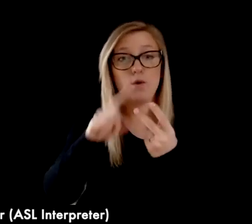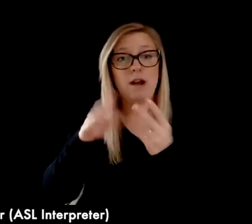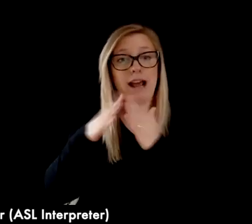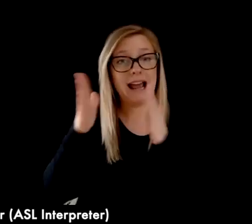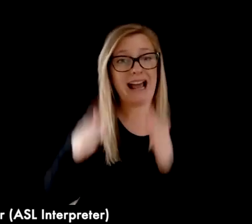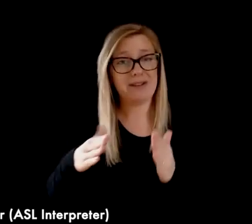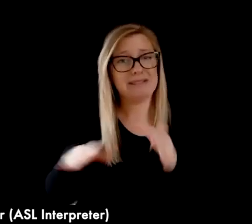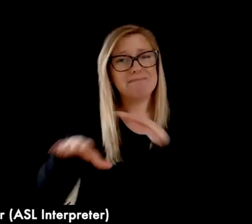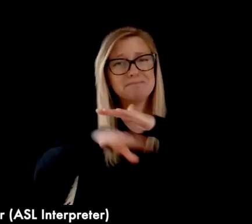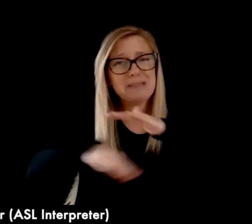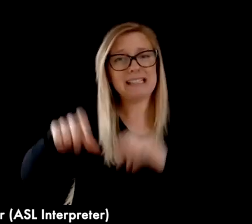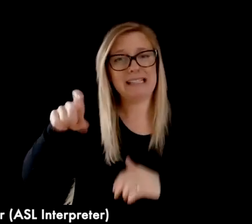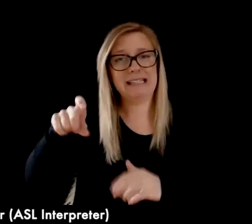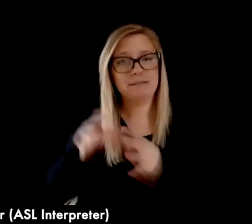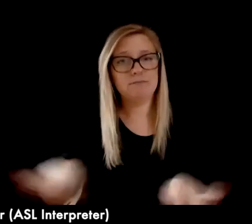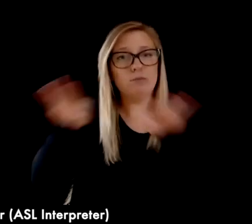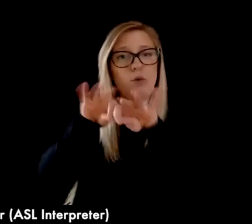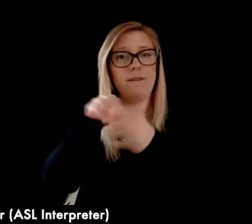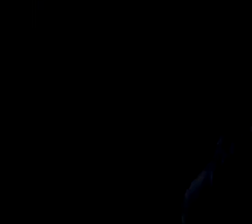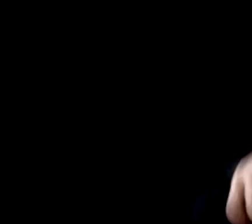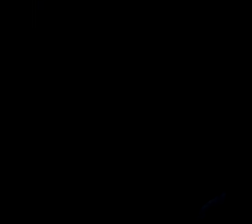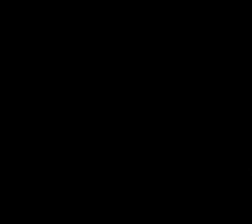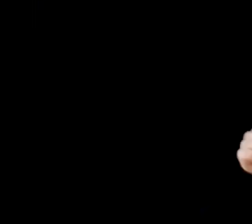students to keep on track with their education.